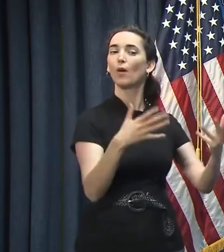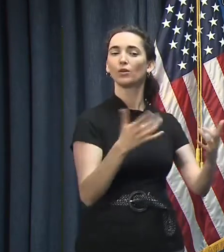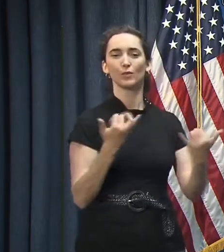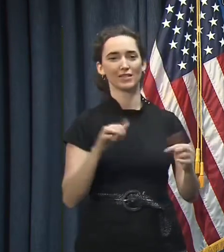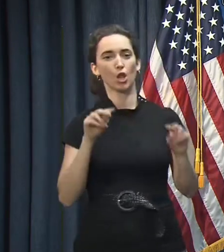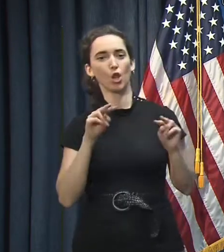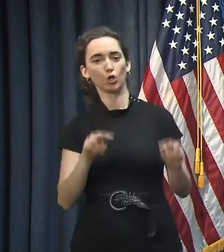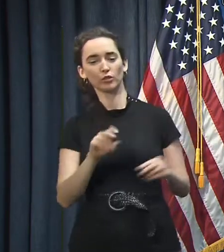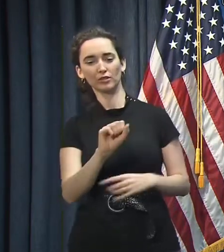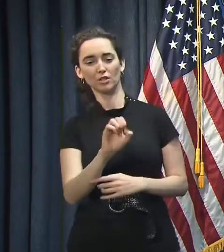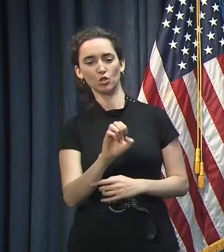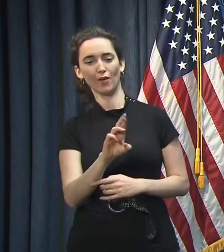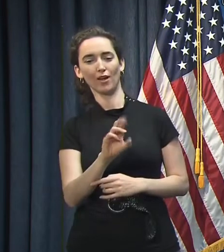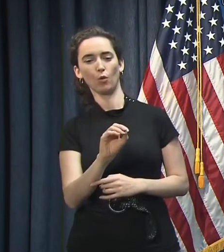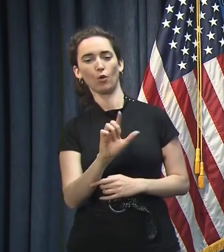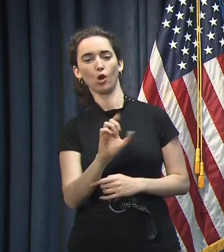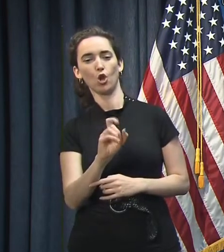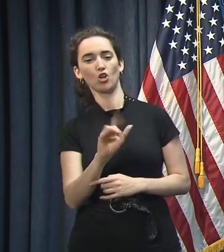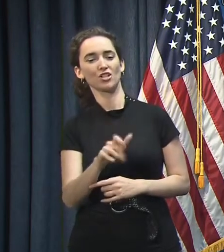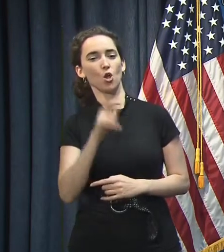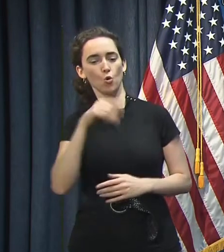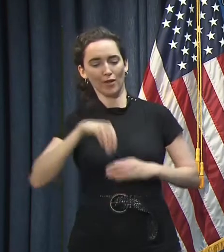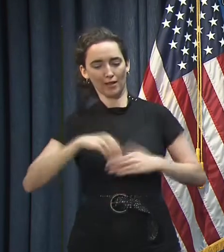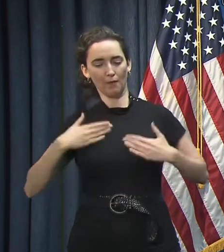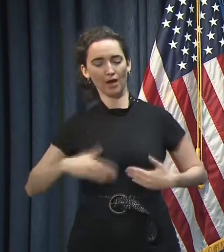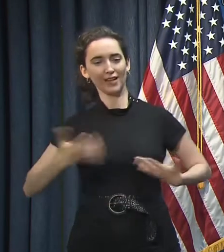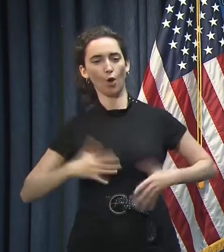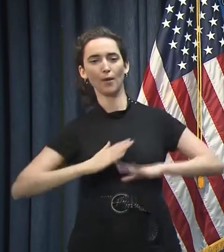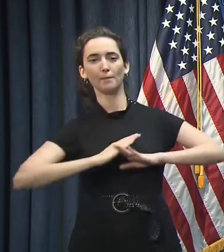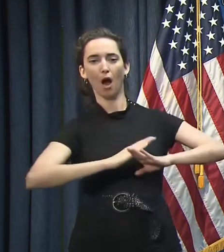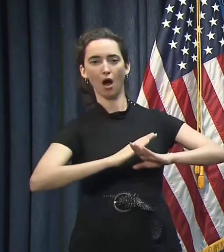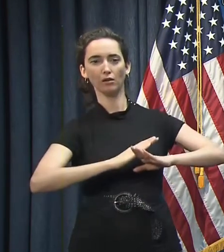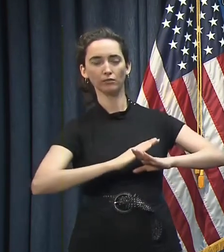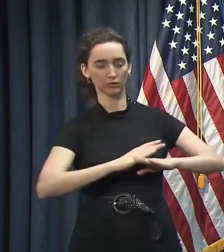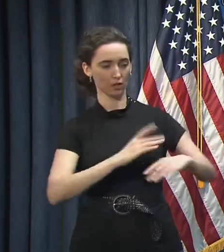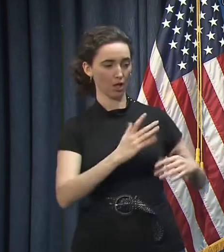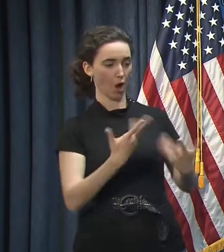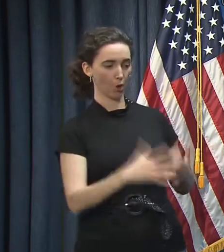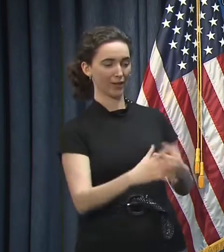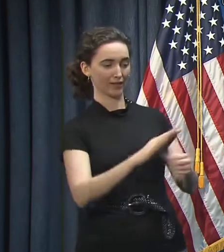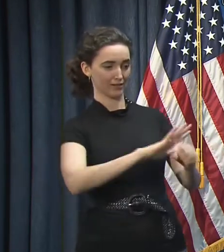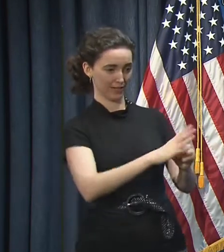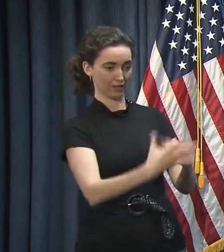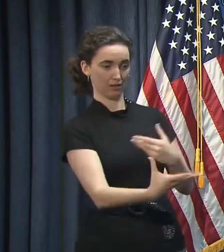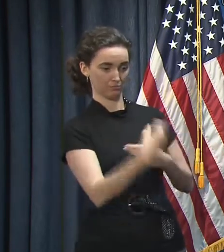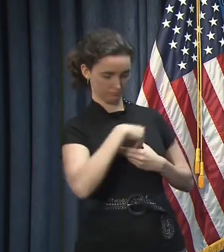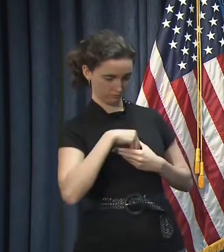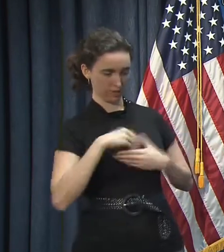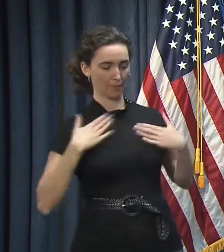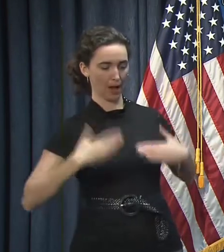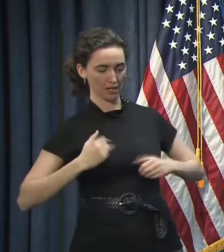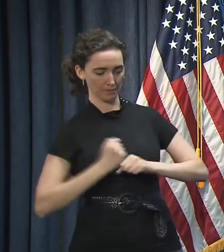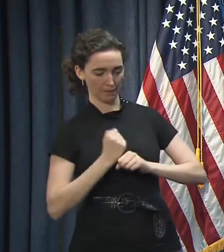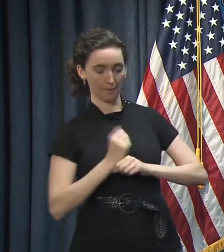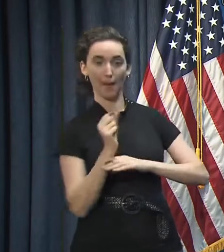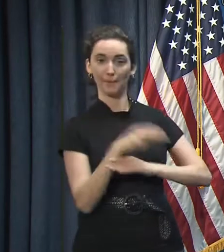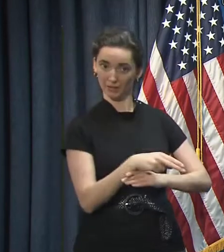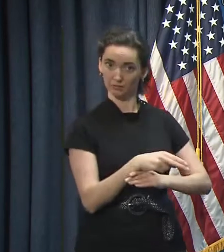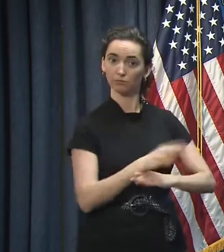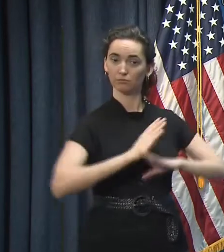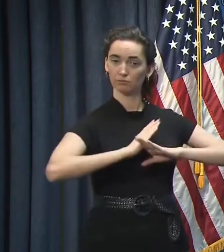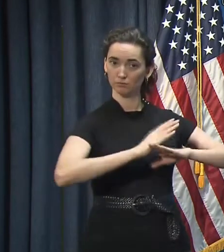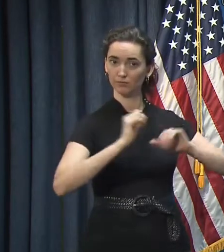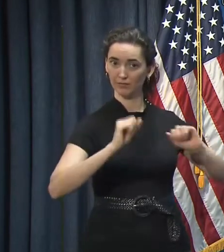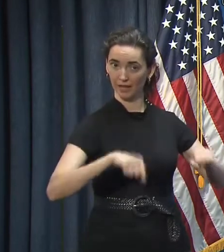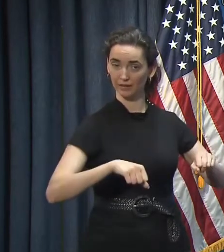looking at the serologies. If people have been exposed to the virus, have developed an antibody immune response to it, that's one where I think over time